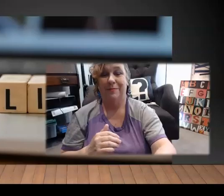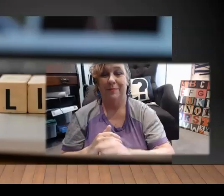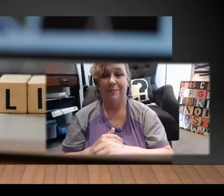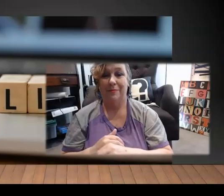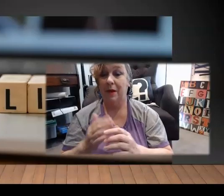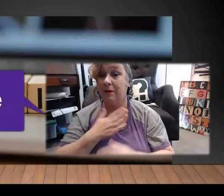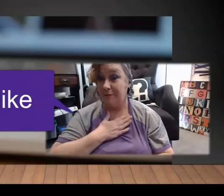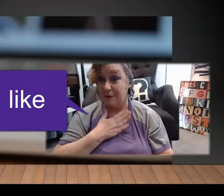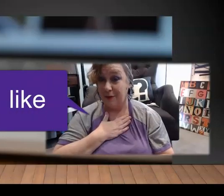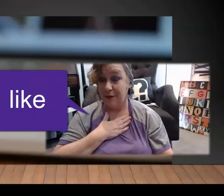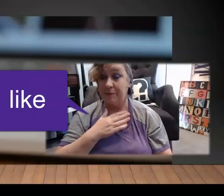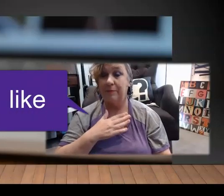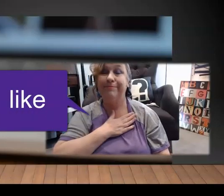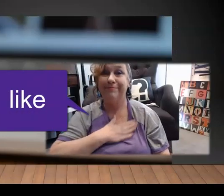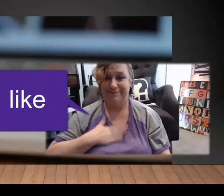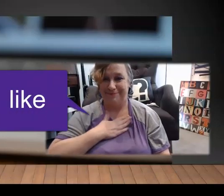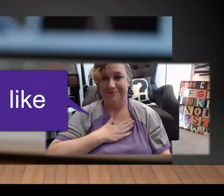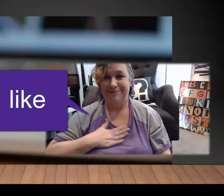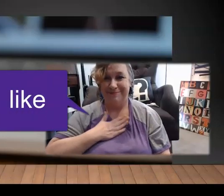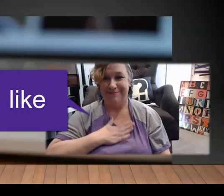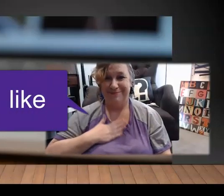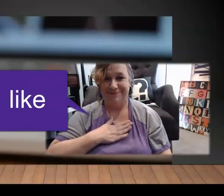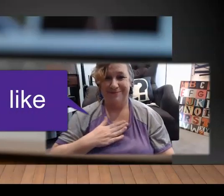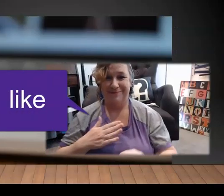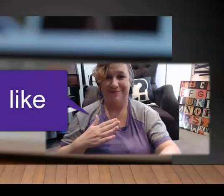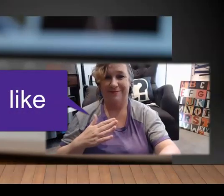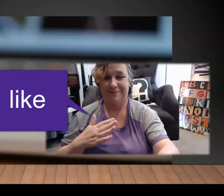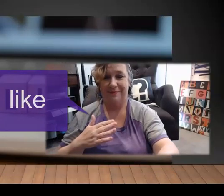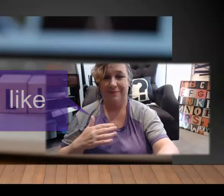Love. Like. Like.